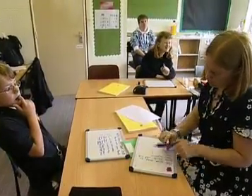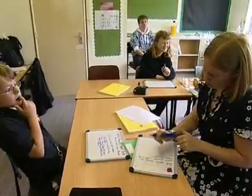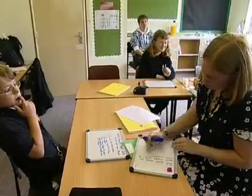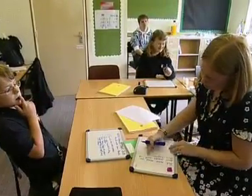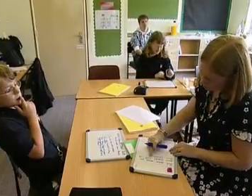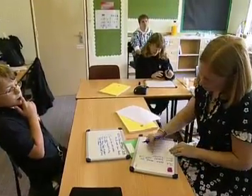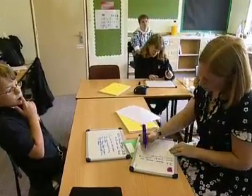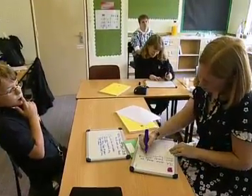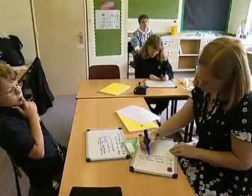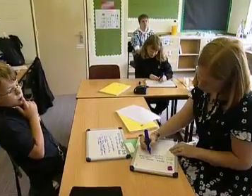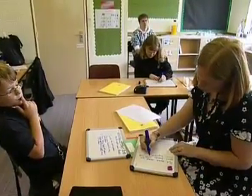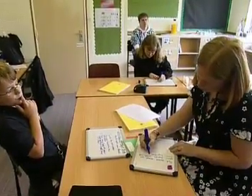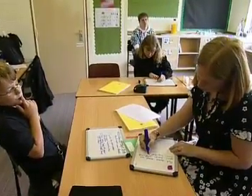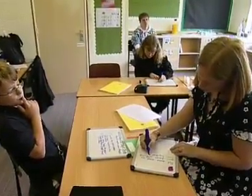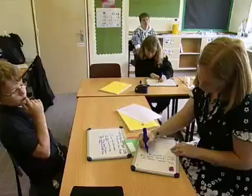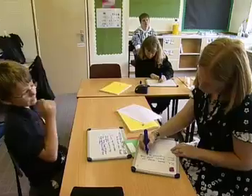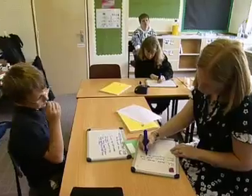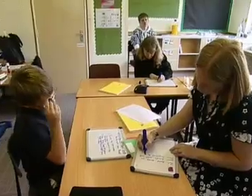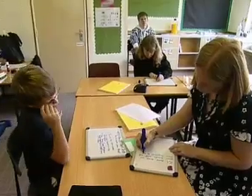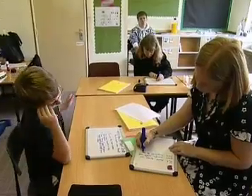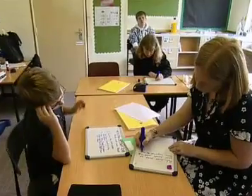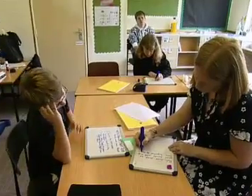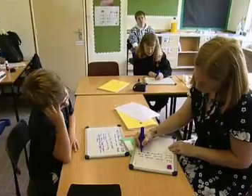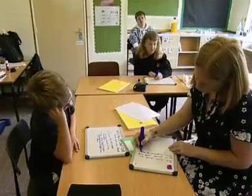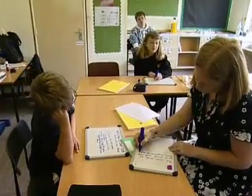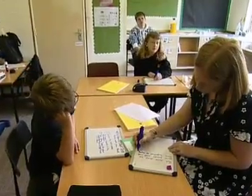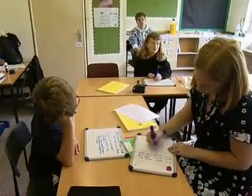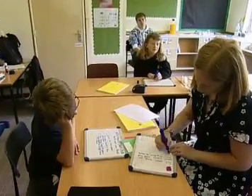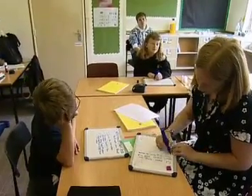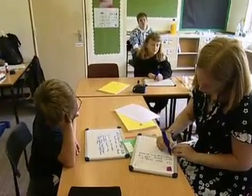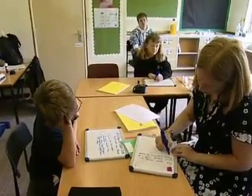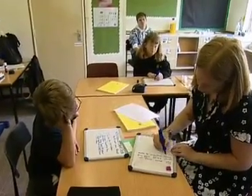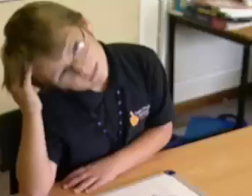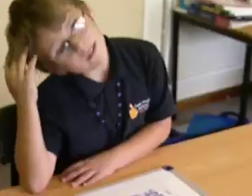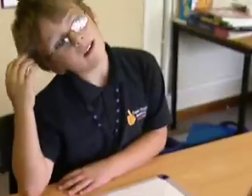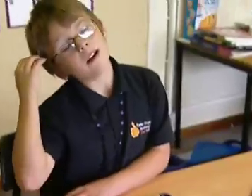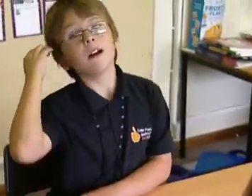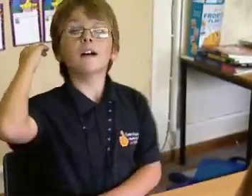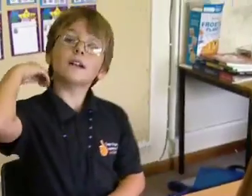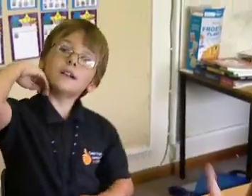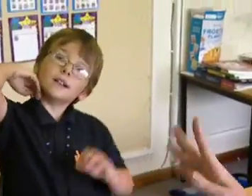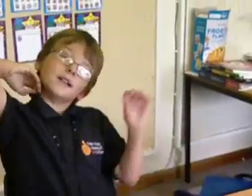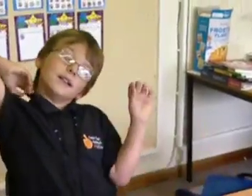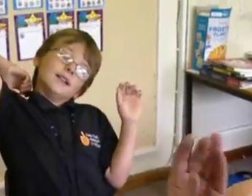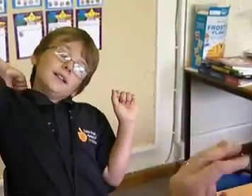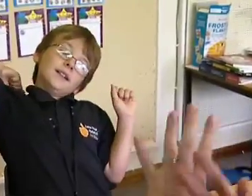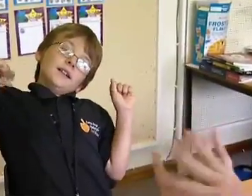Knit them together to make a lather. That's when it's